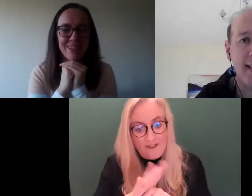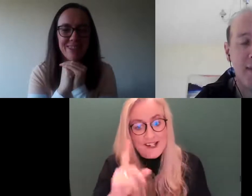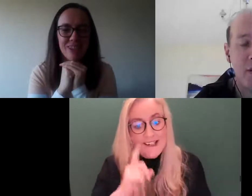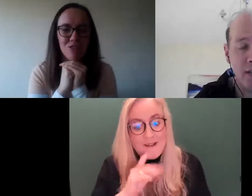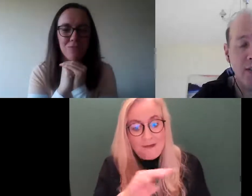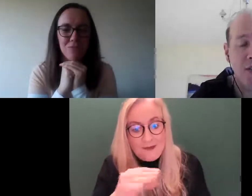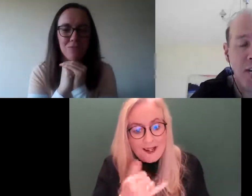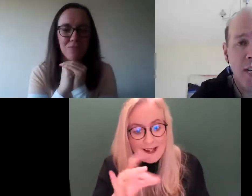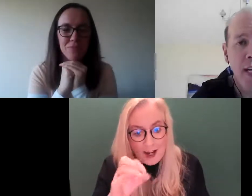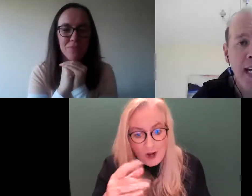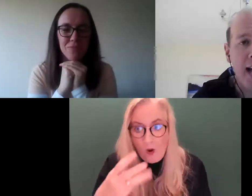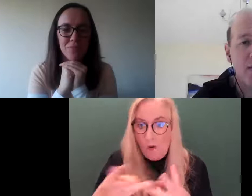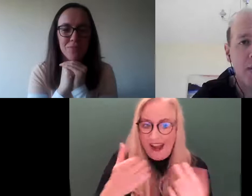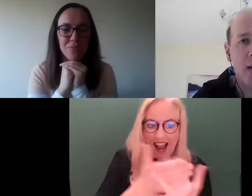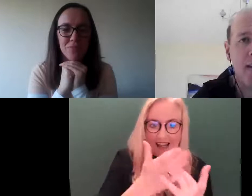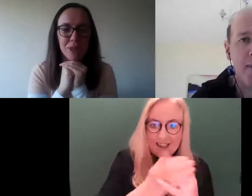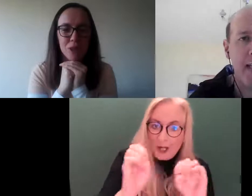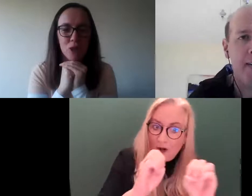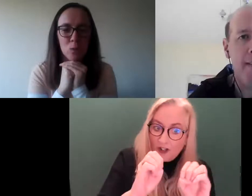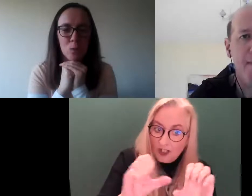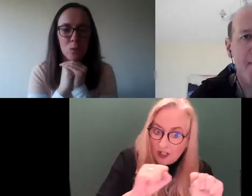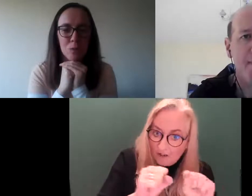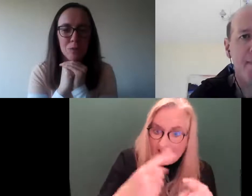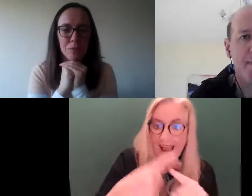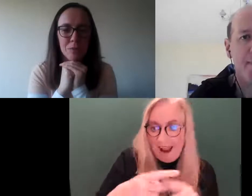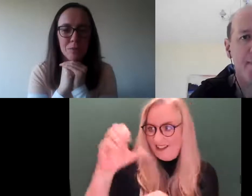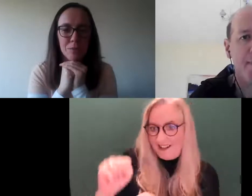accessing emergency services in general and South Dock in particular.